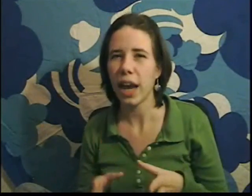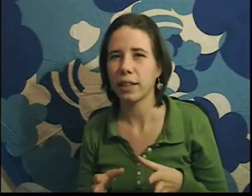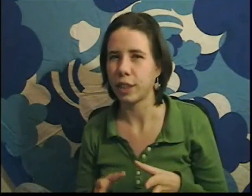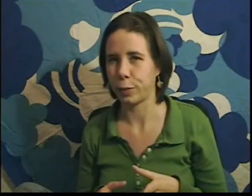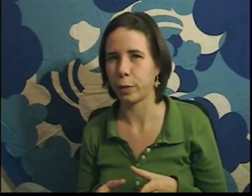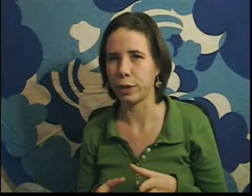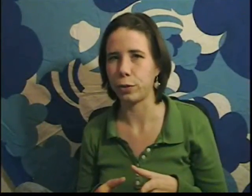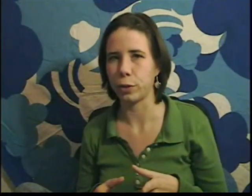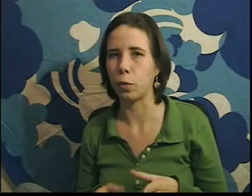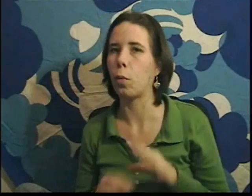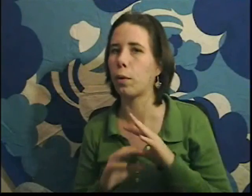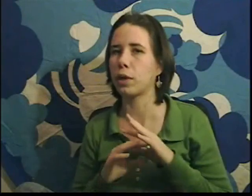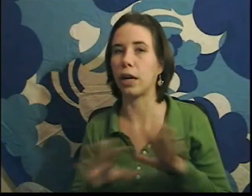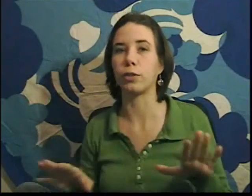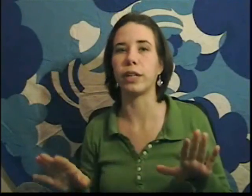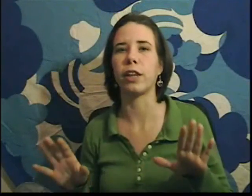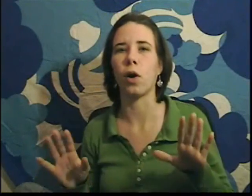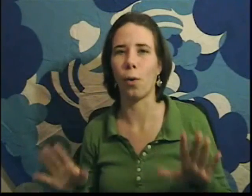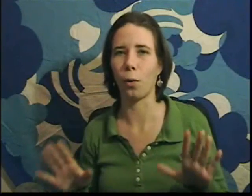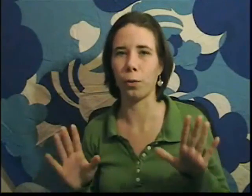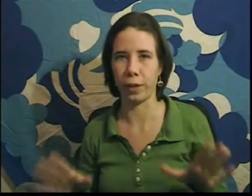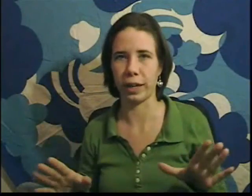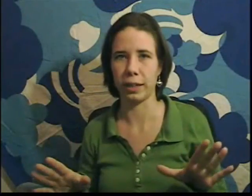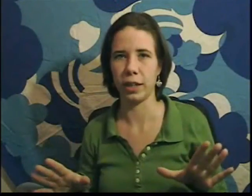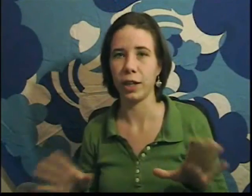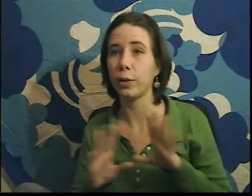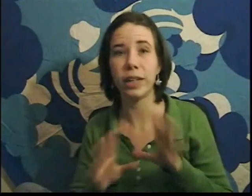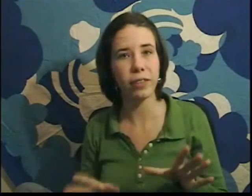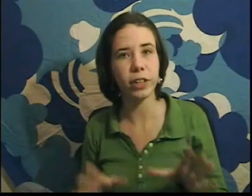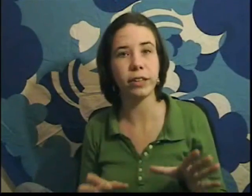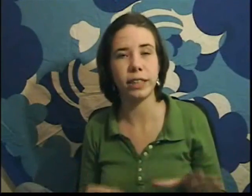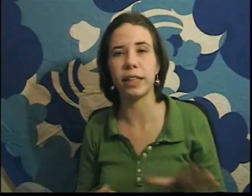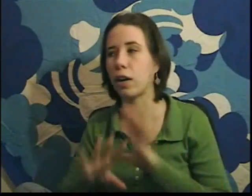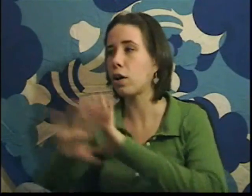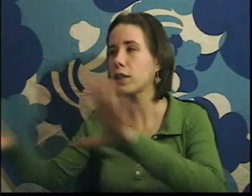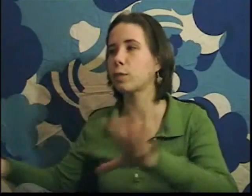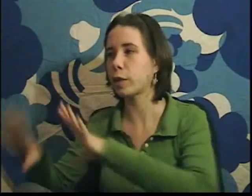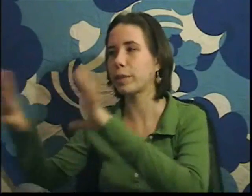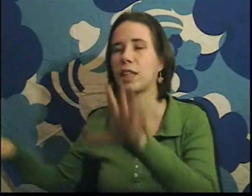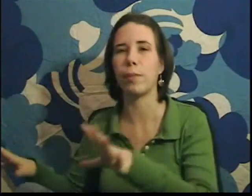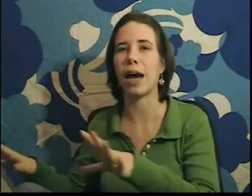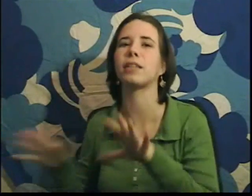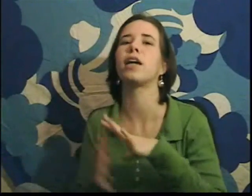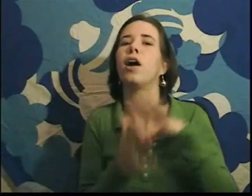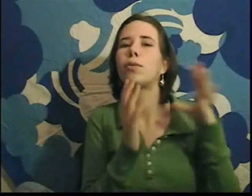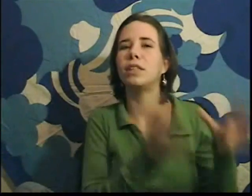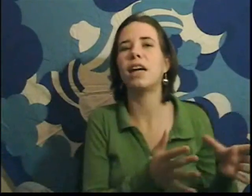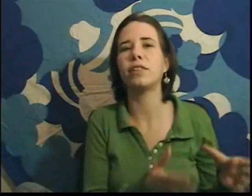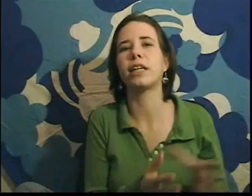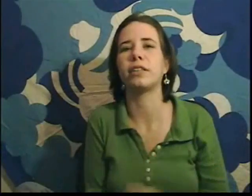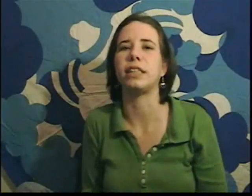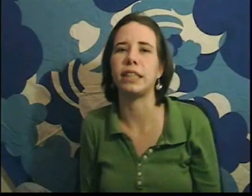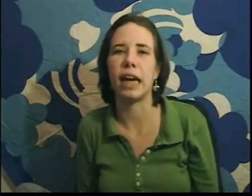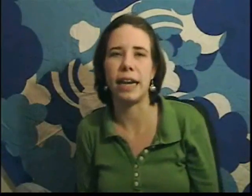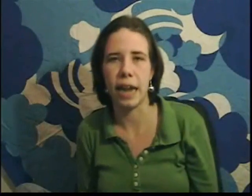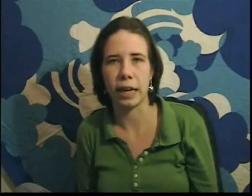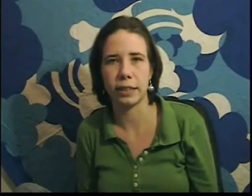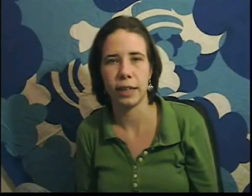next experiment you do won't contradict the whole thing. You can never guarantee that. All the experiments in the past will never guarantee that next